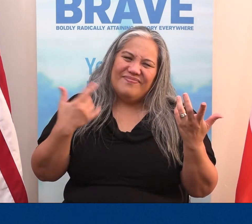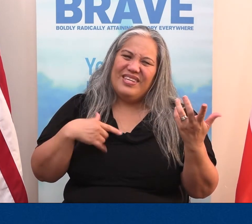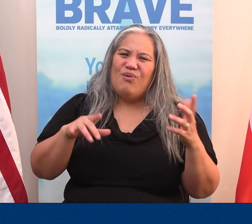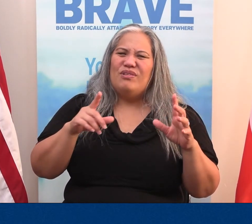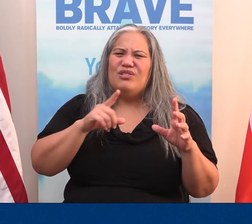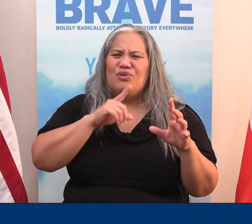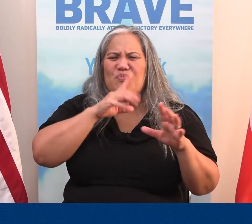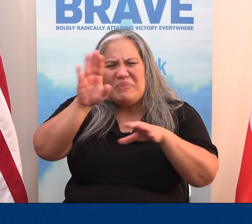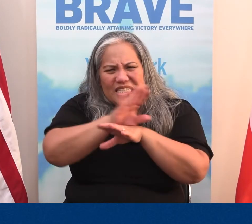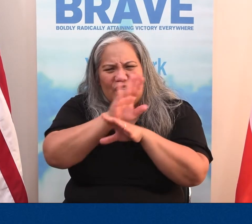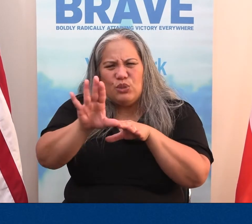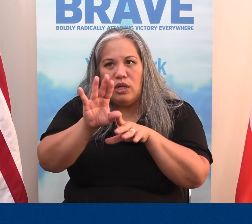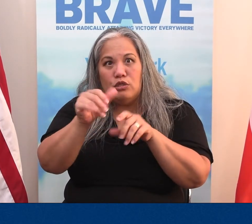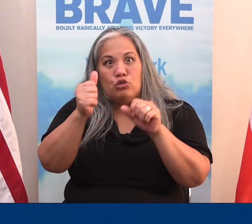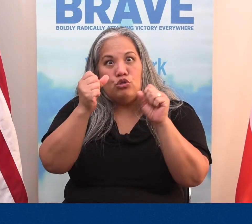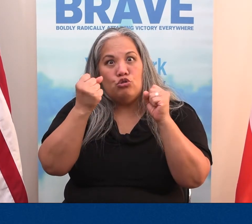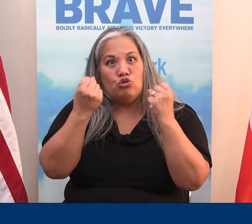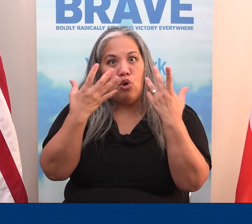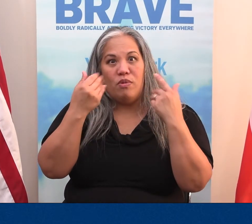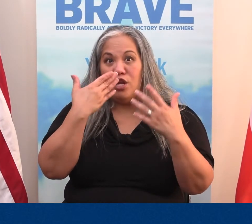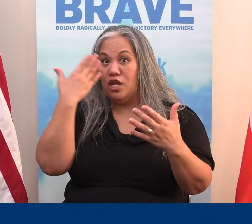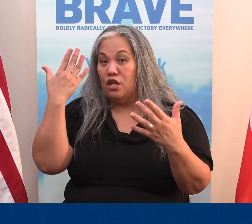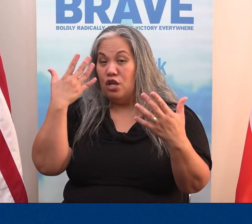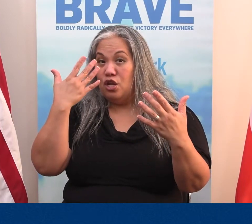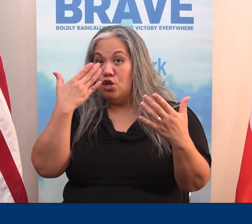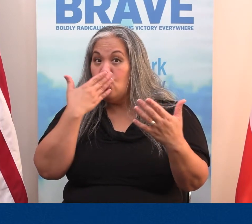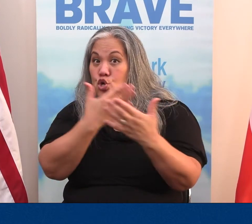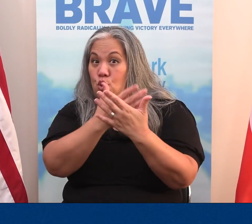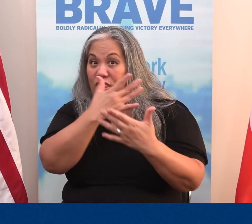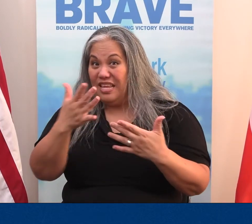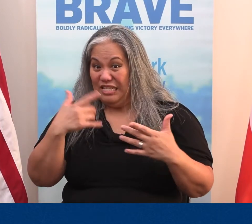down to, I was just so busy doing so many good things.